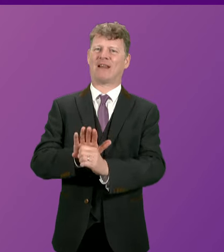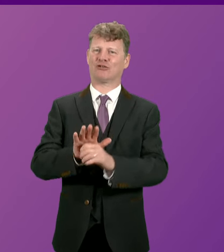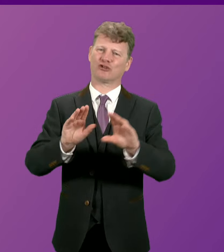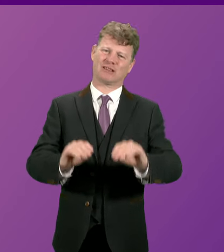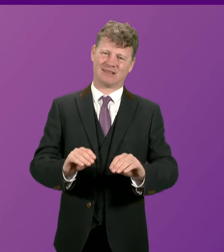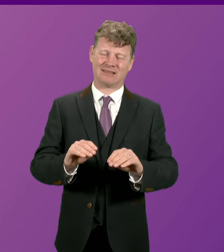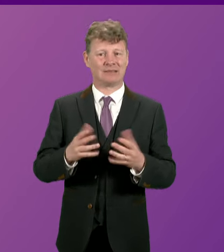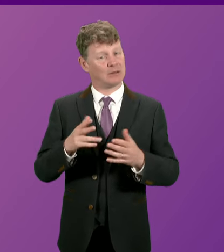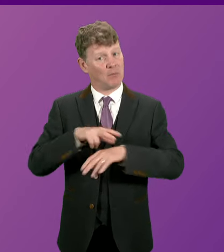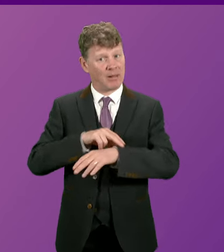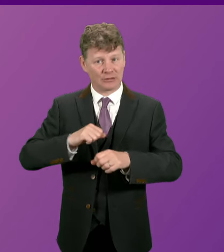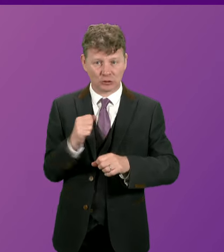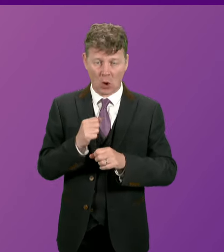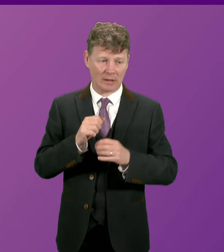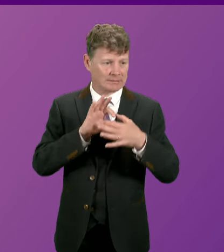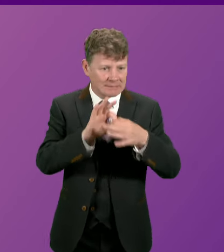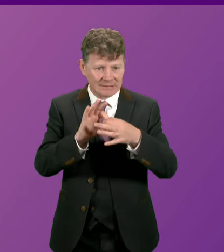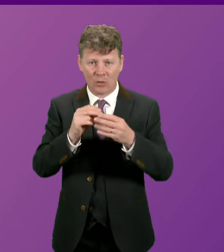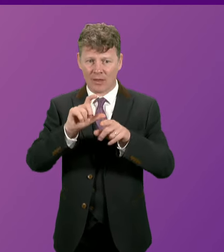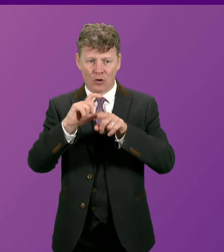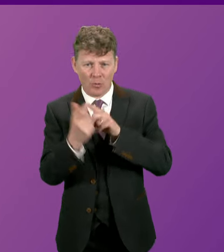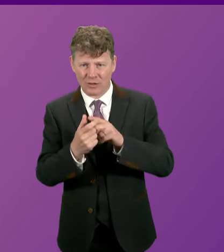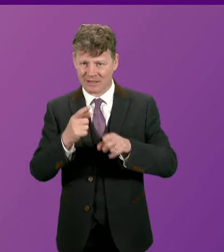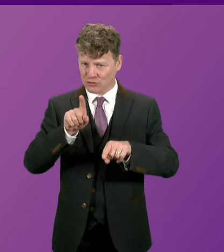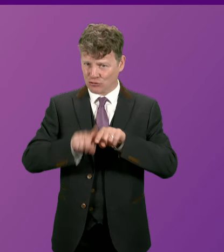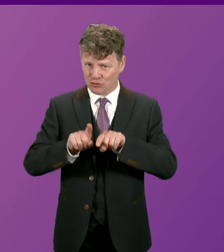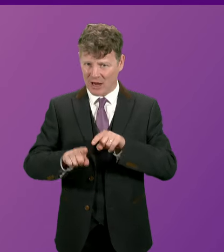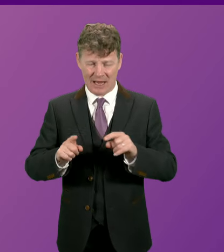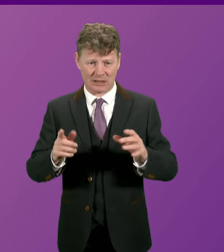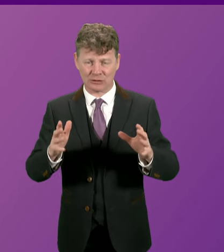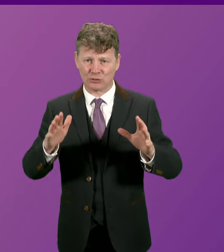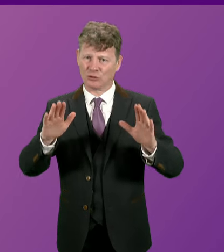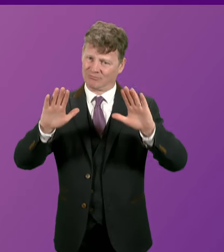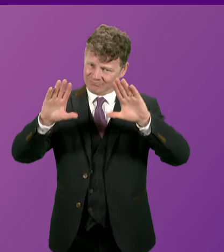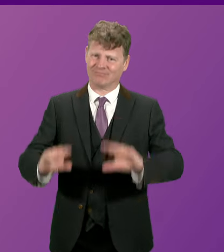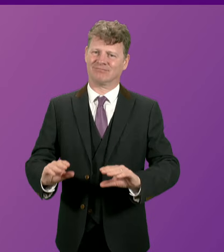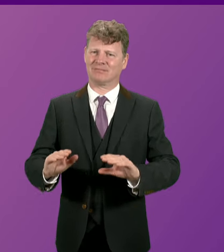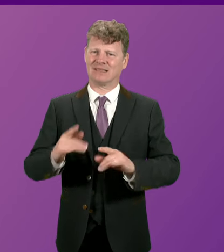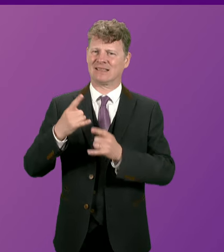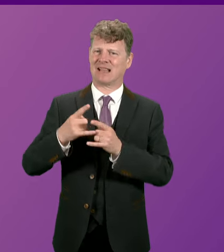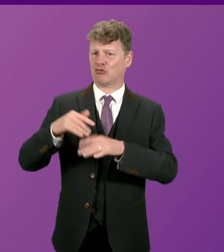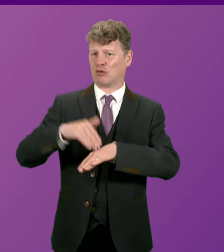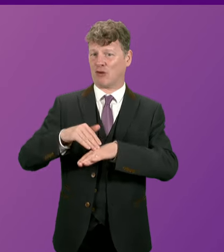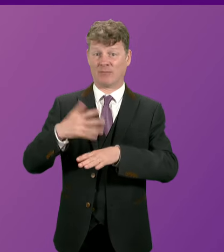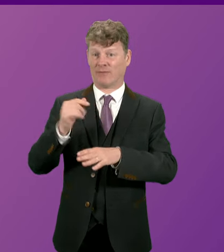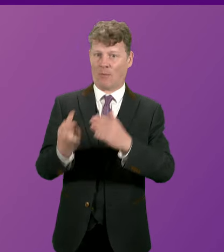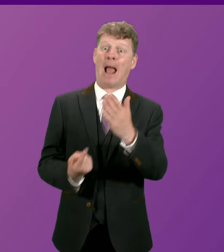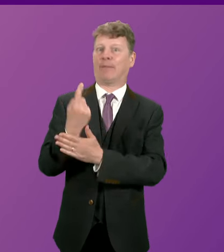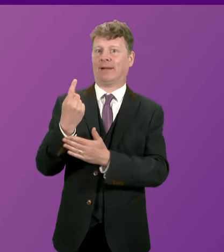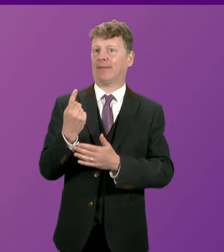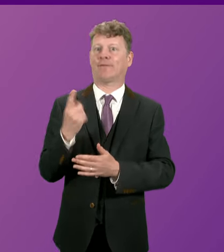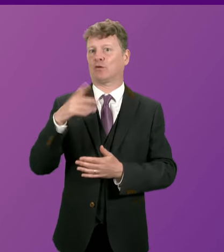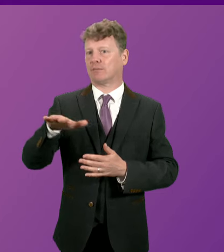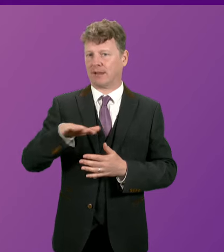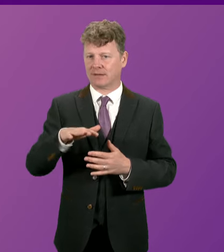in order to try to work with communities in relation to to to to prevent sexual crimes from taking place in the first place and